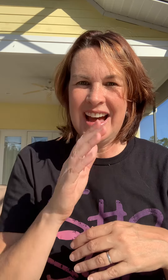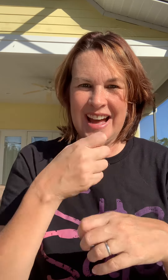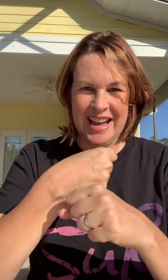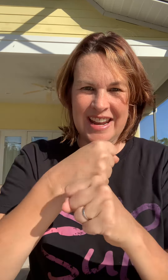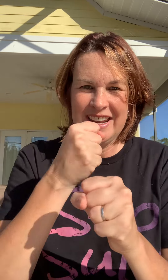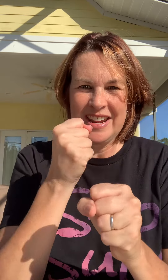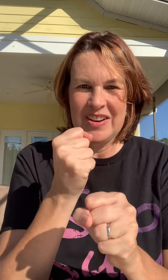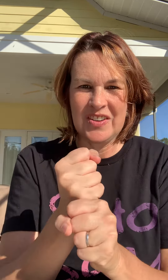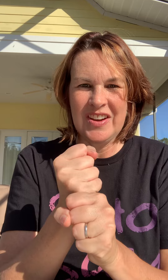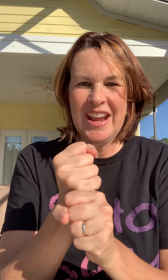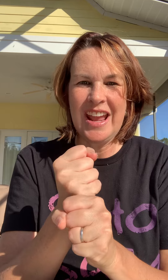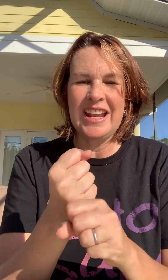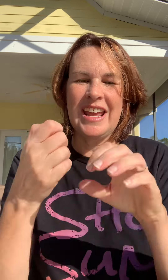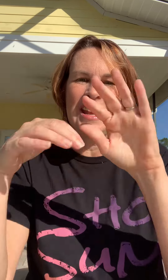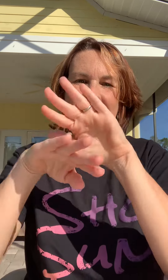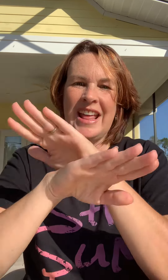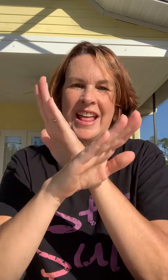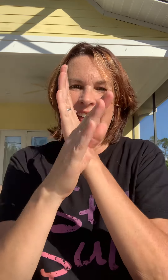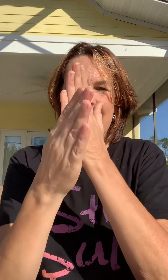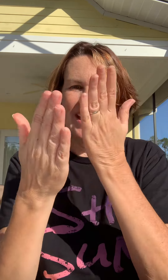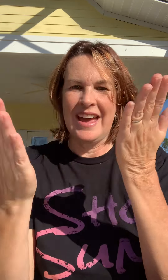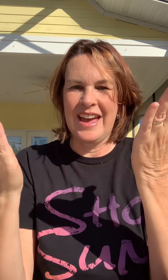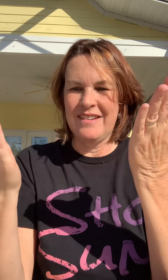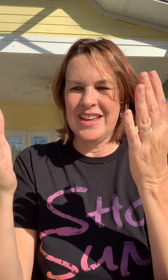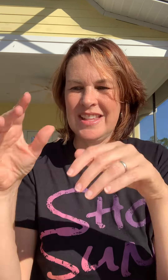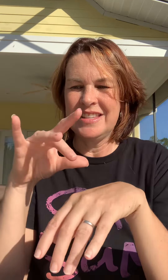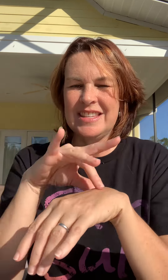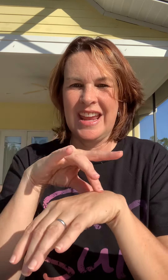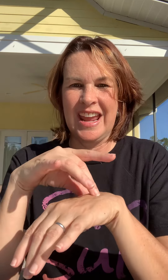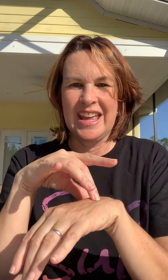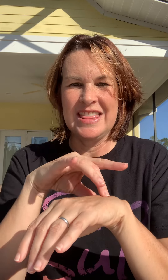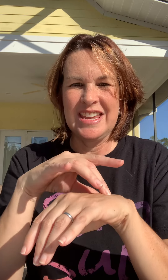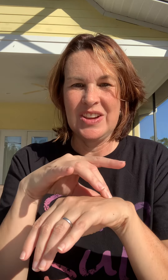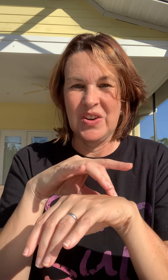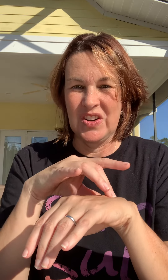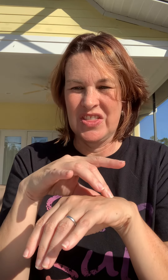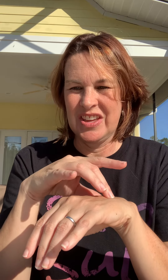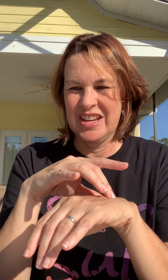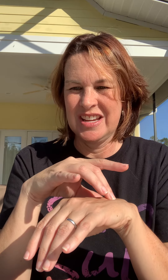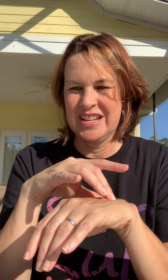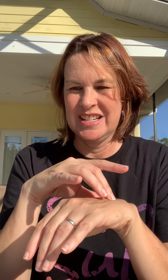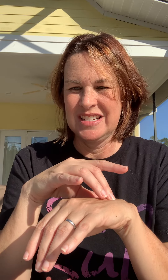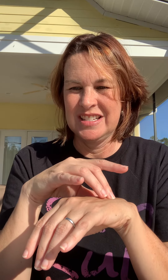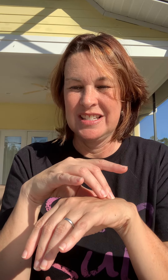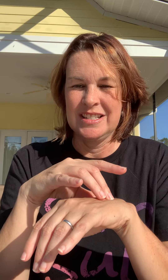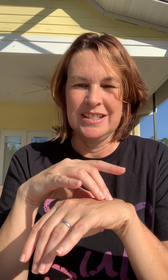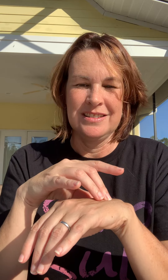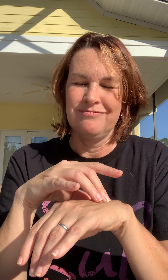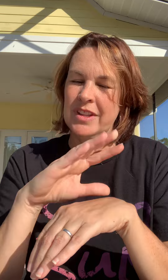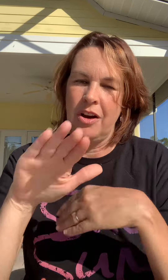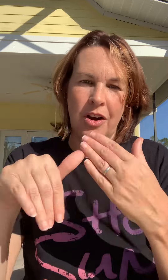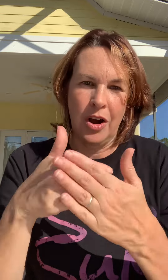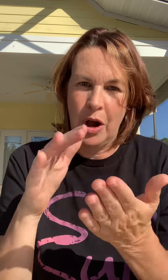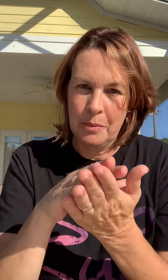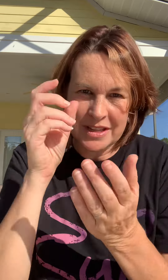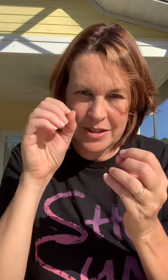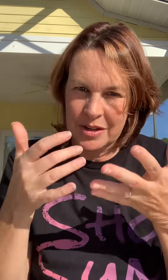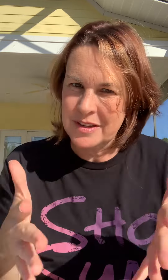created the heavens and the earth. Now, all my students have